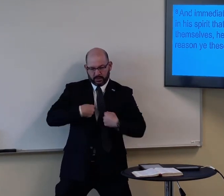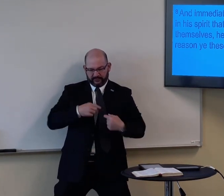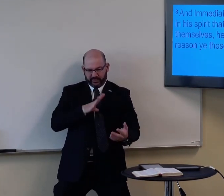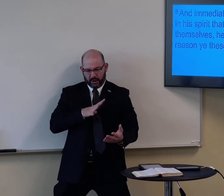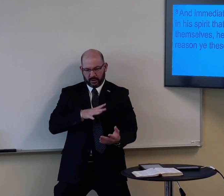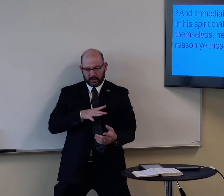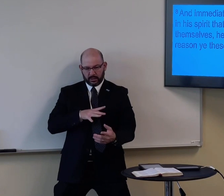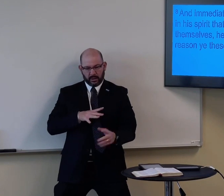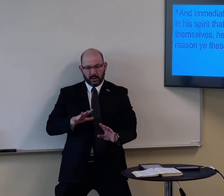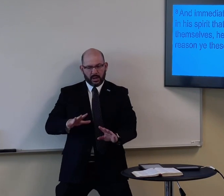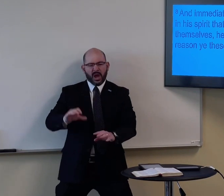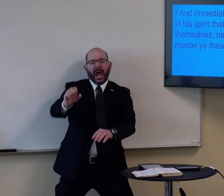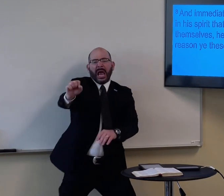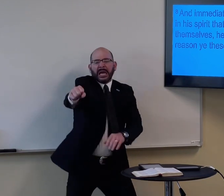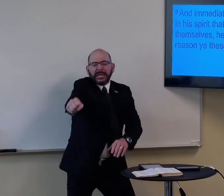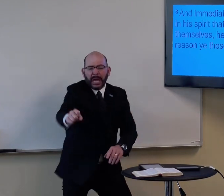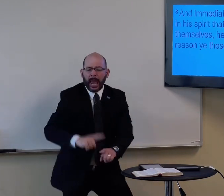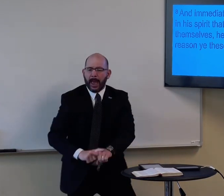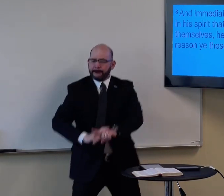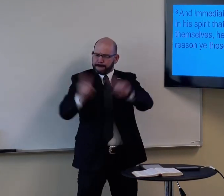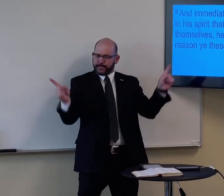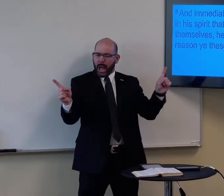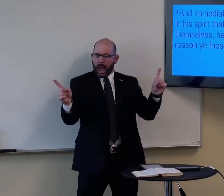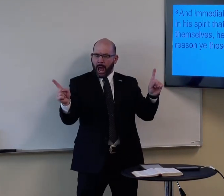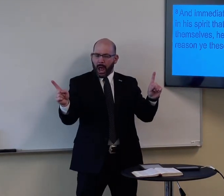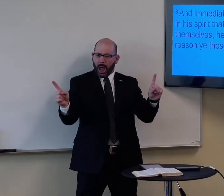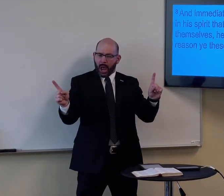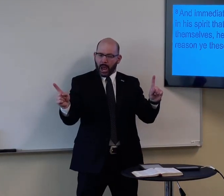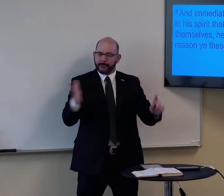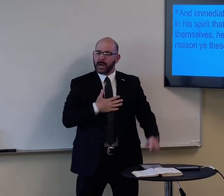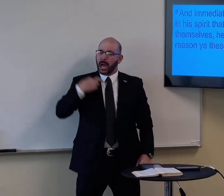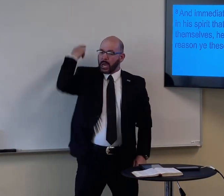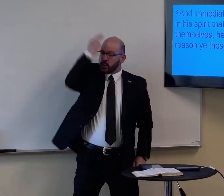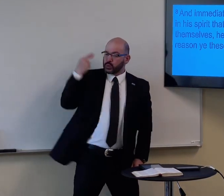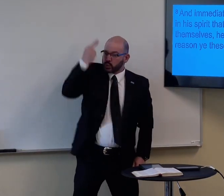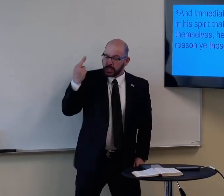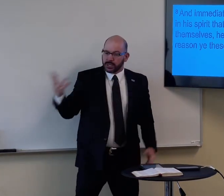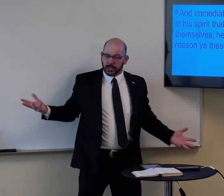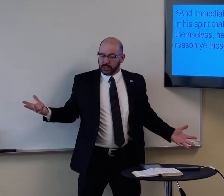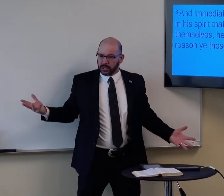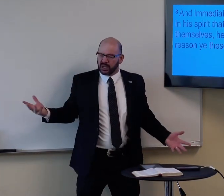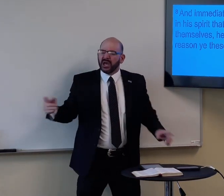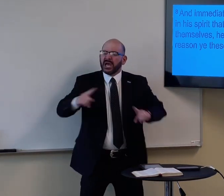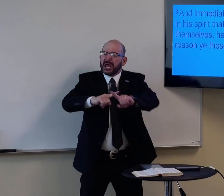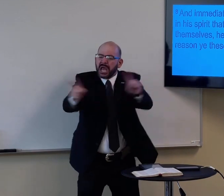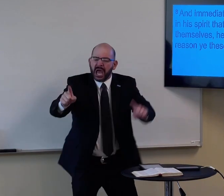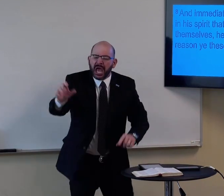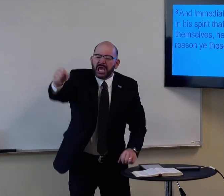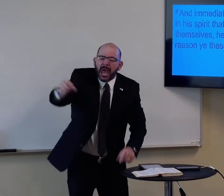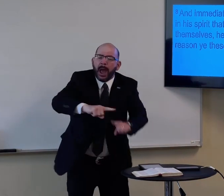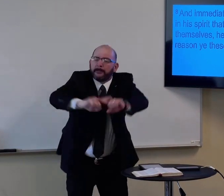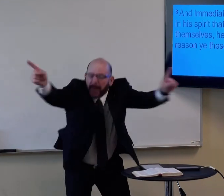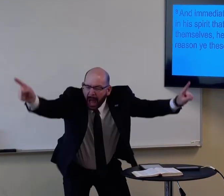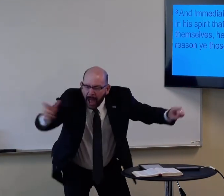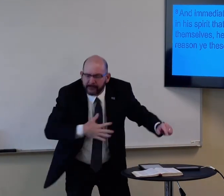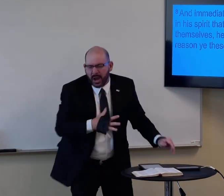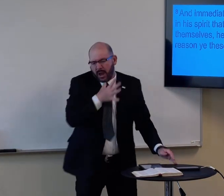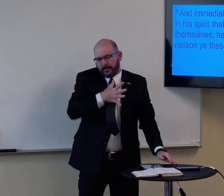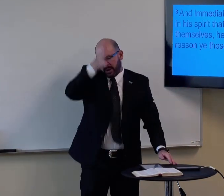We just say, oh, no, no, I'm fine. I'm fine. I mean, I get what God's word says, but I've got good reasons. I've got good,